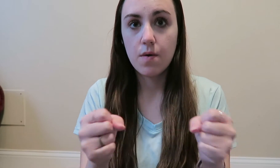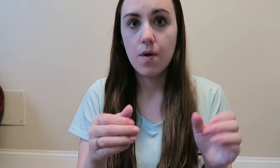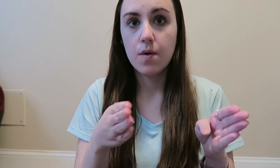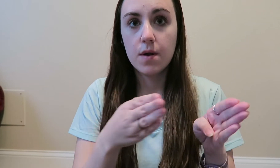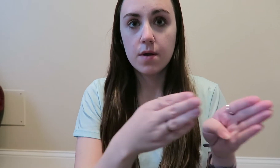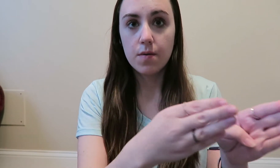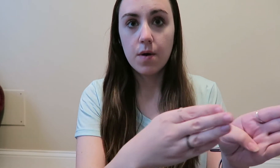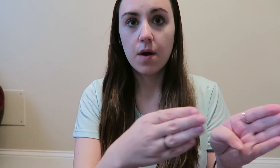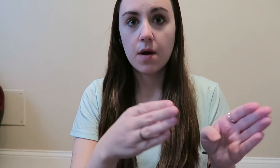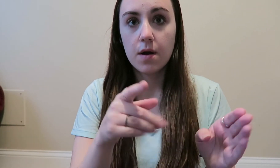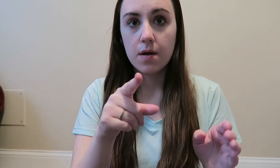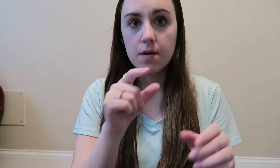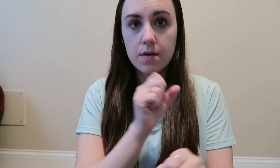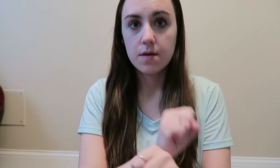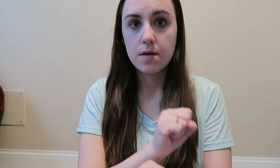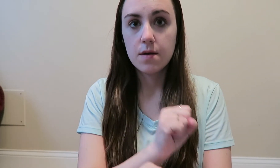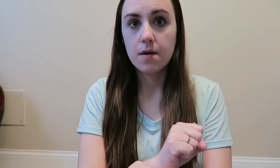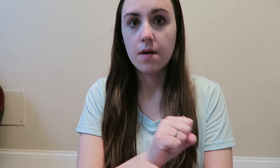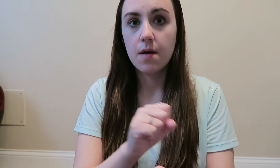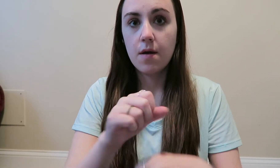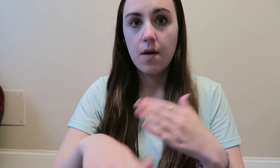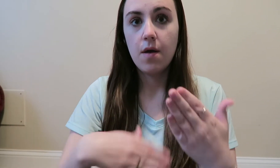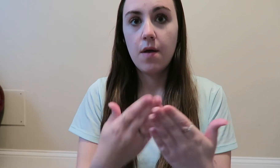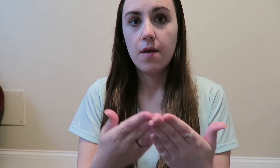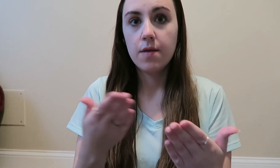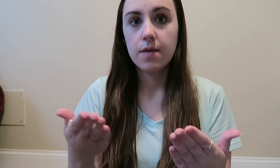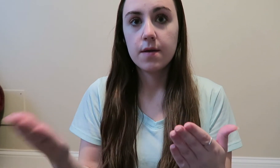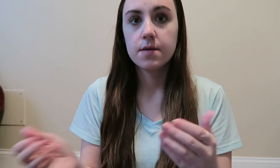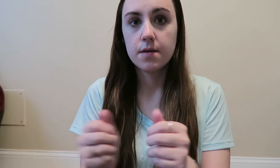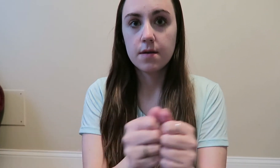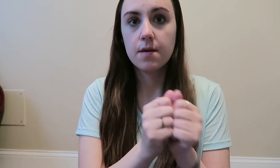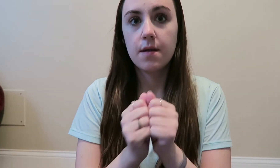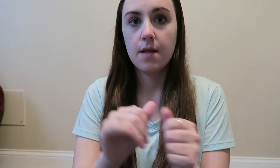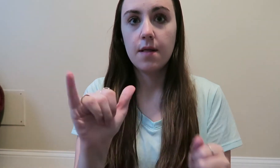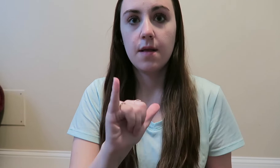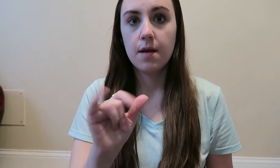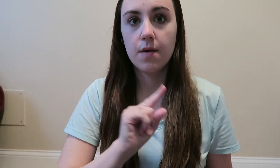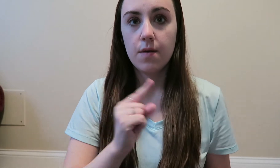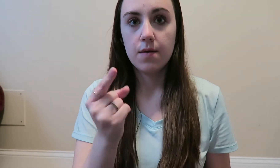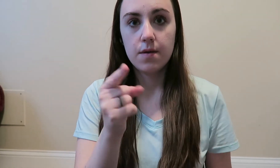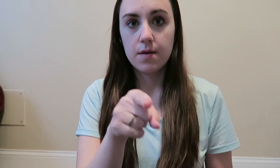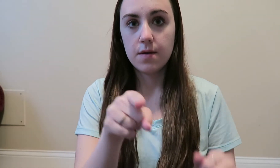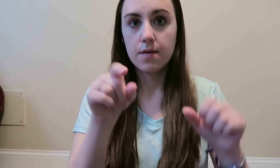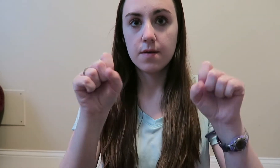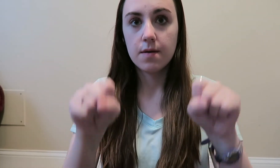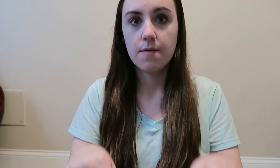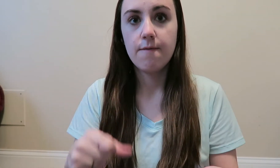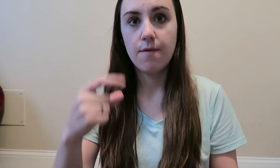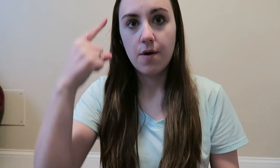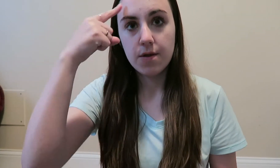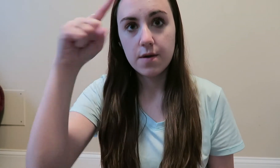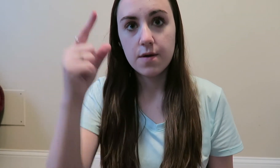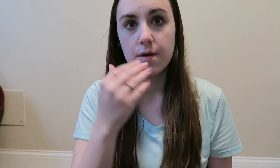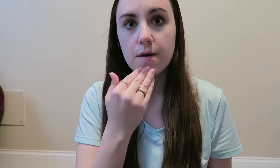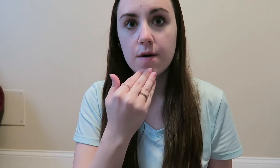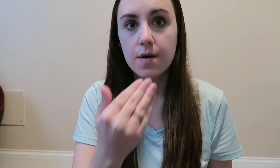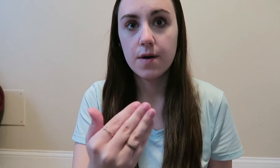broken road you work all things together like only a good for the